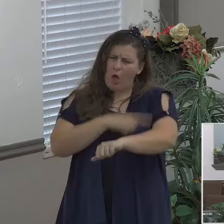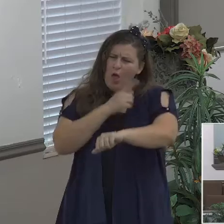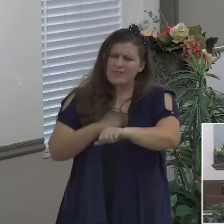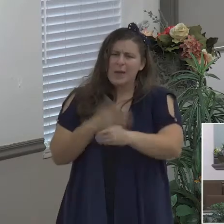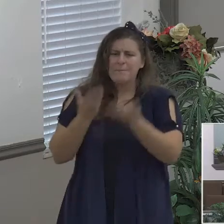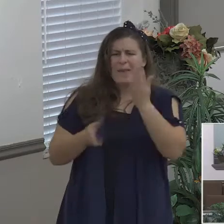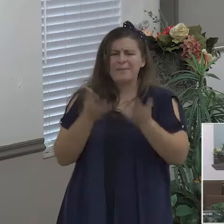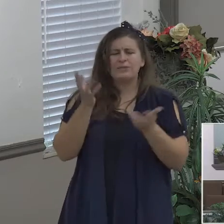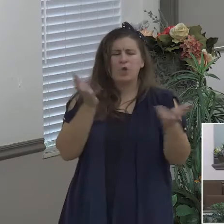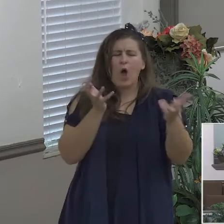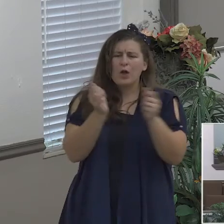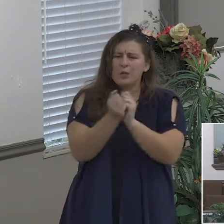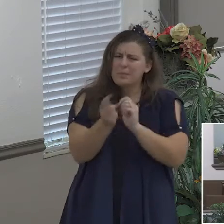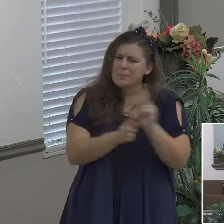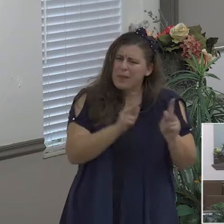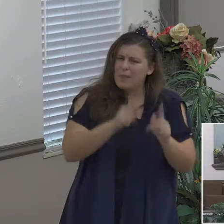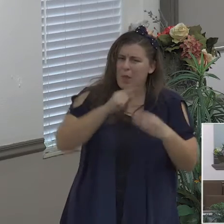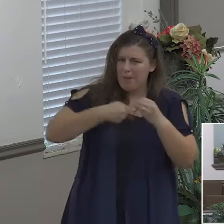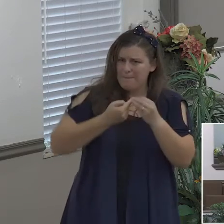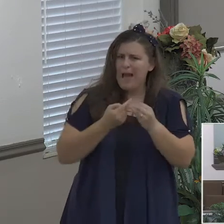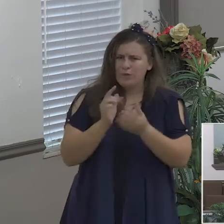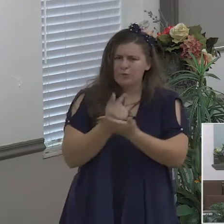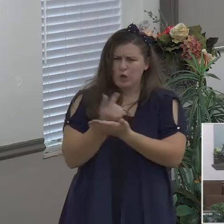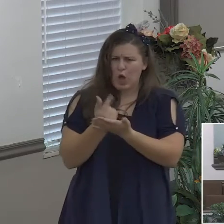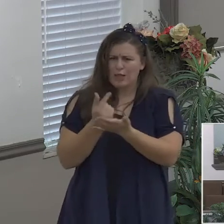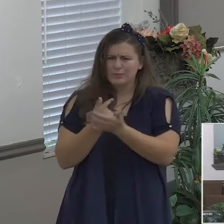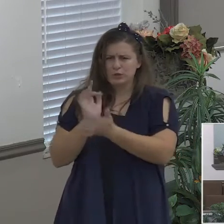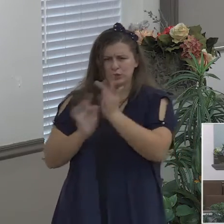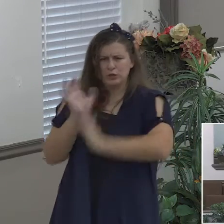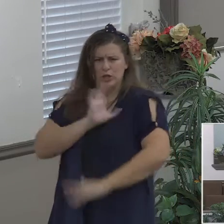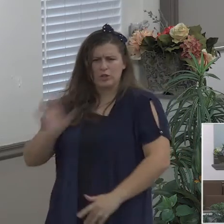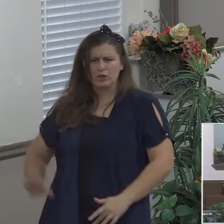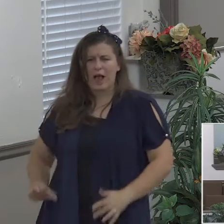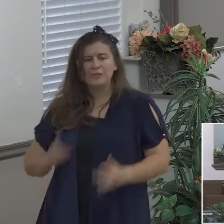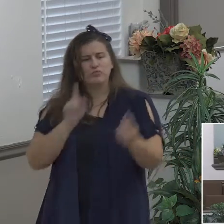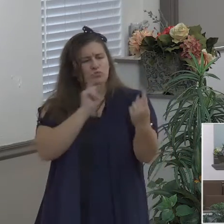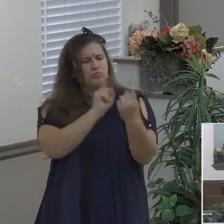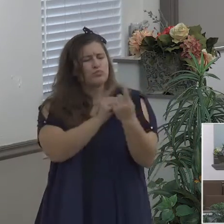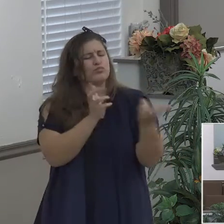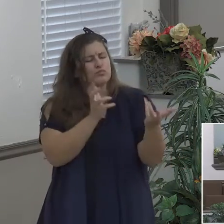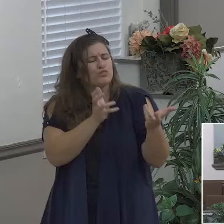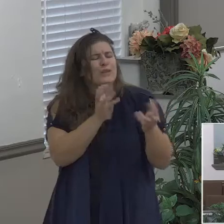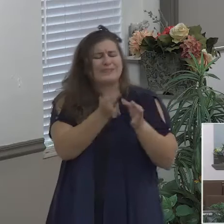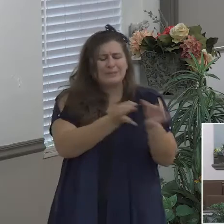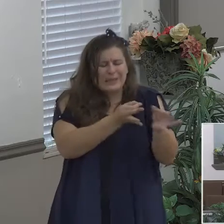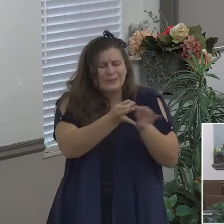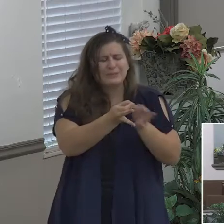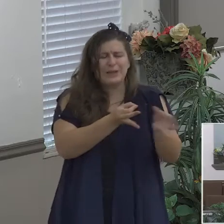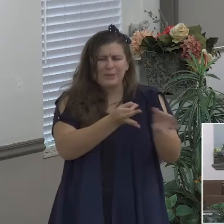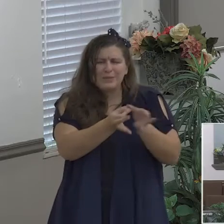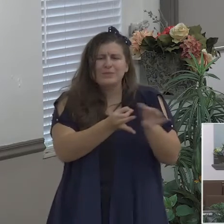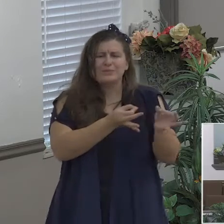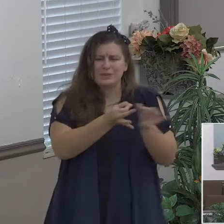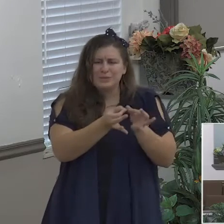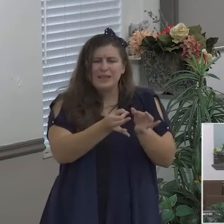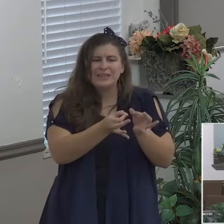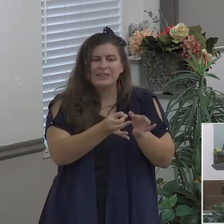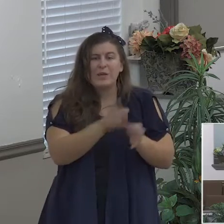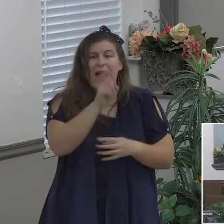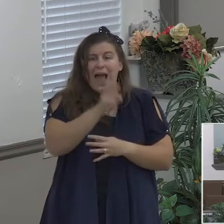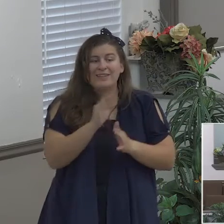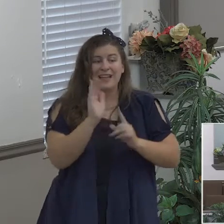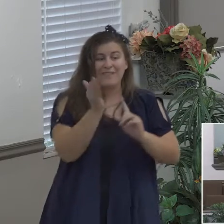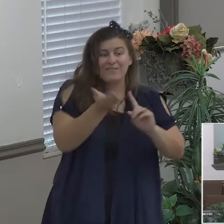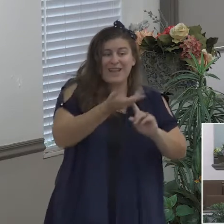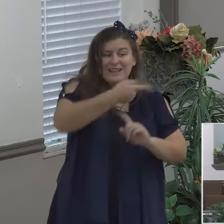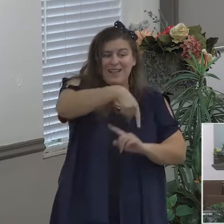you're trying to listen you have to get them lost before you can get them saved and so